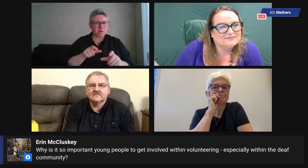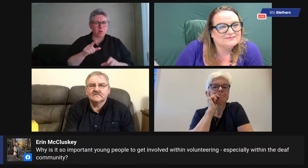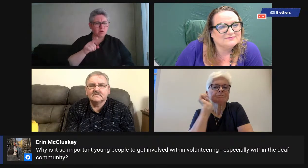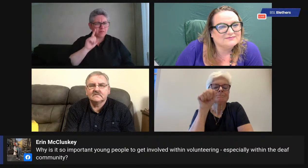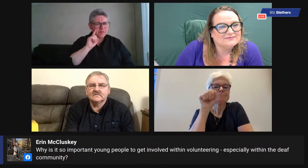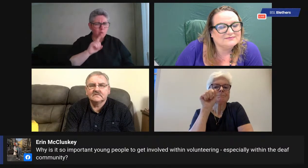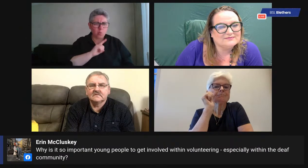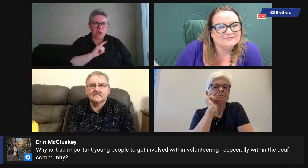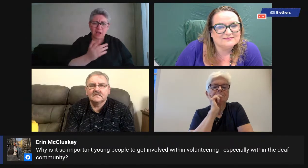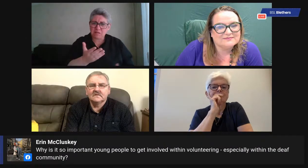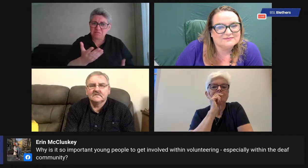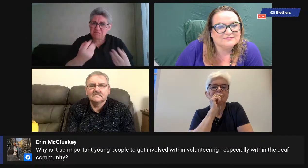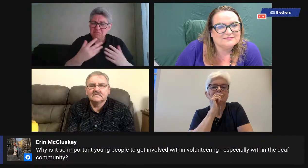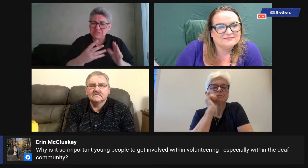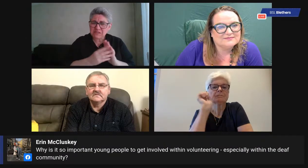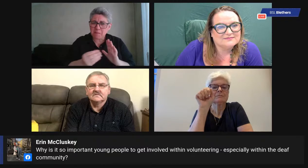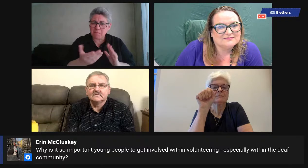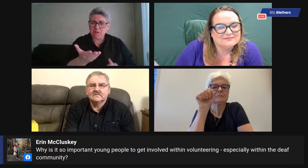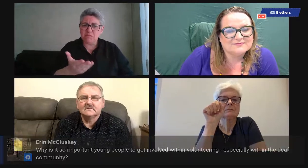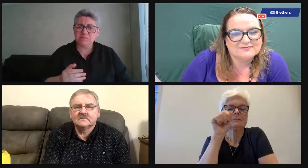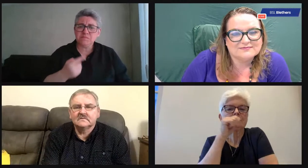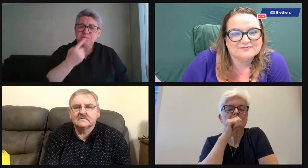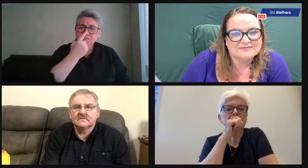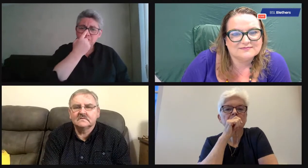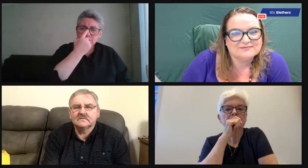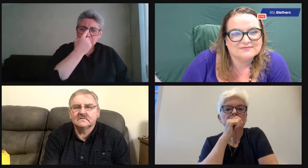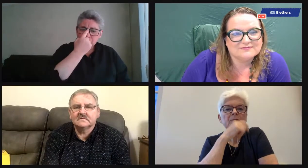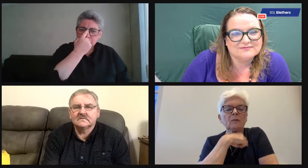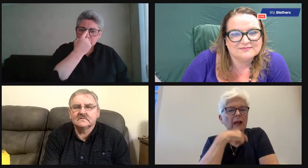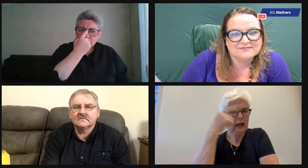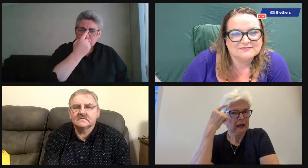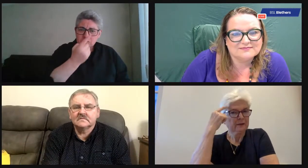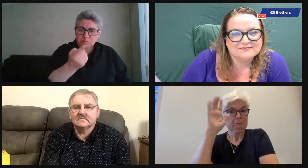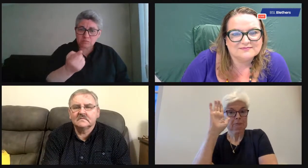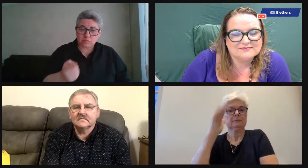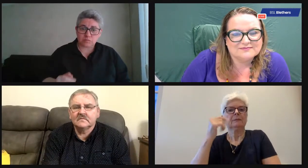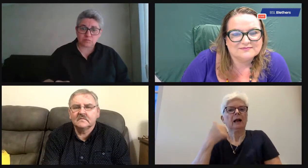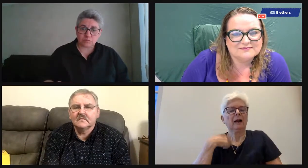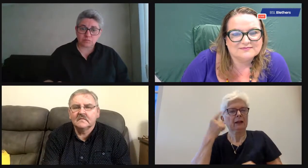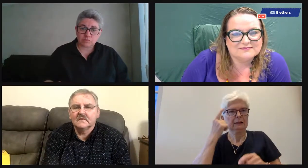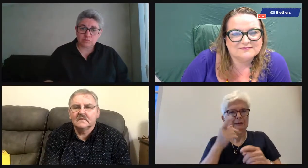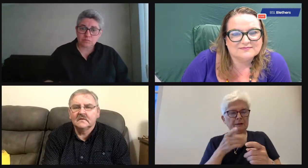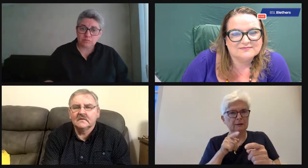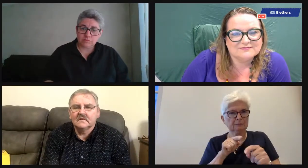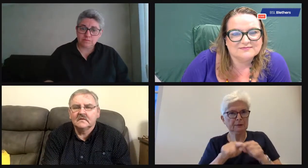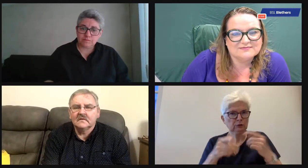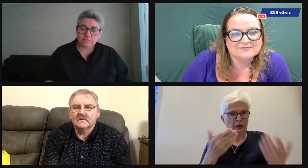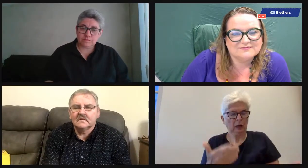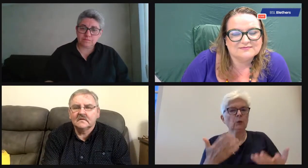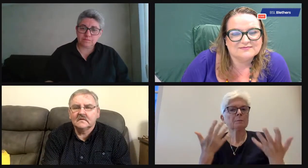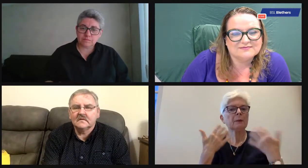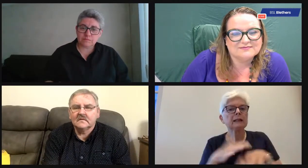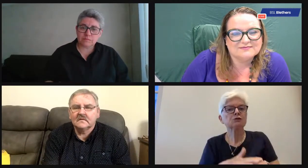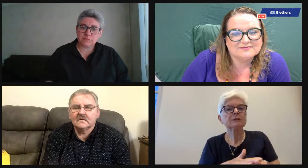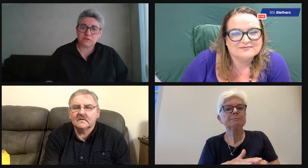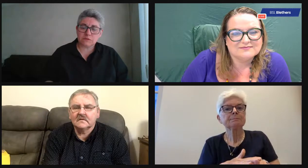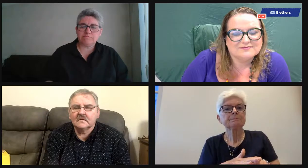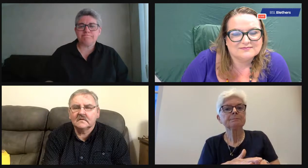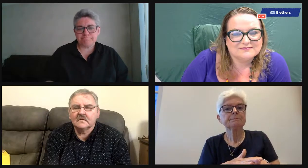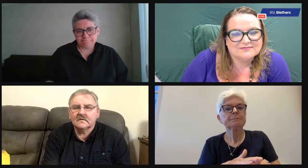to Erin? Why is it important for young deaf people? Lillian. Well, if I could go first, I think especially